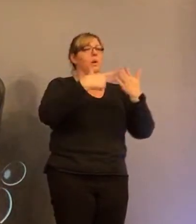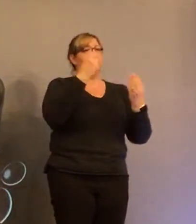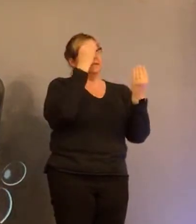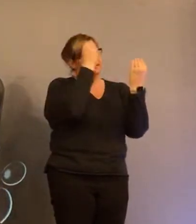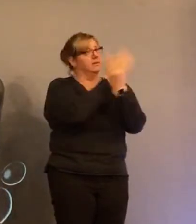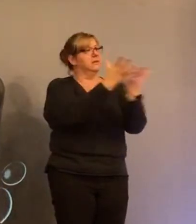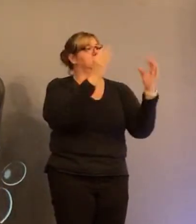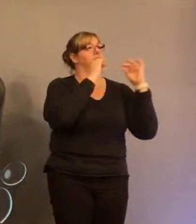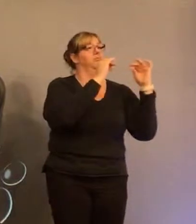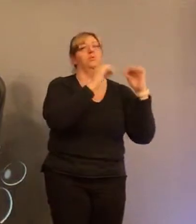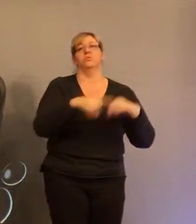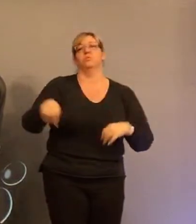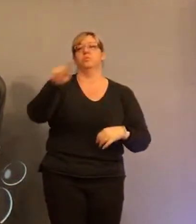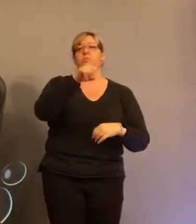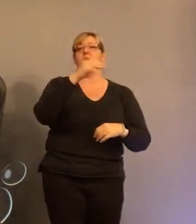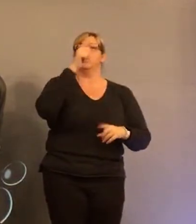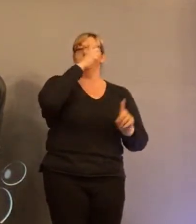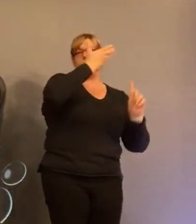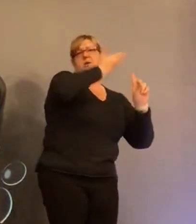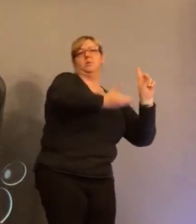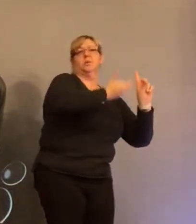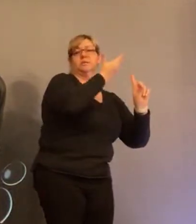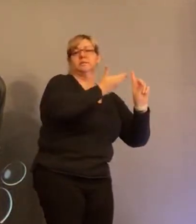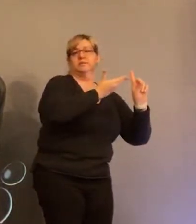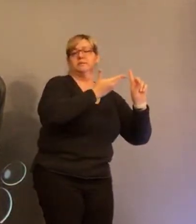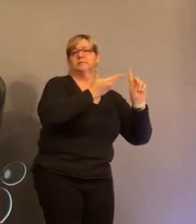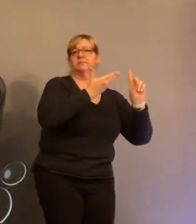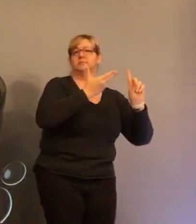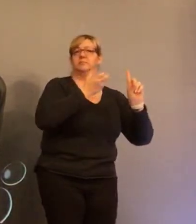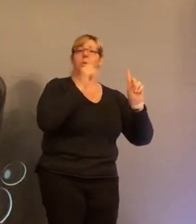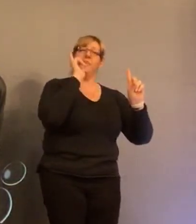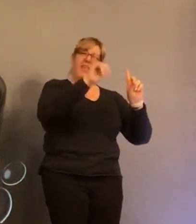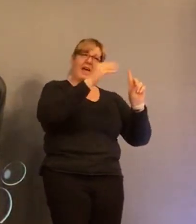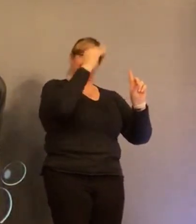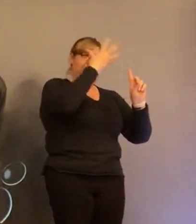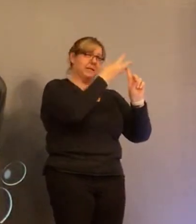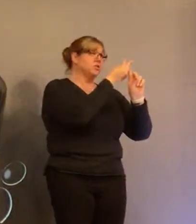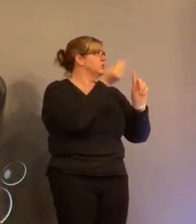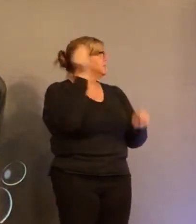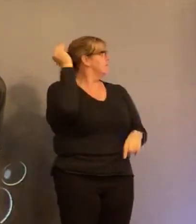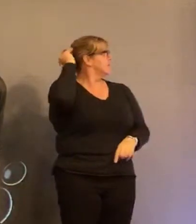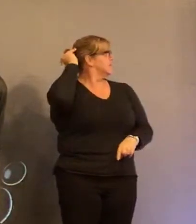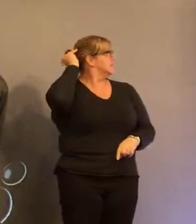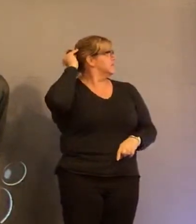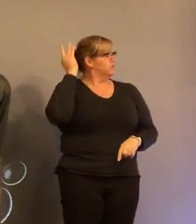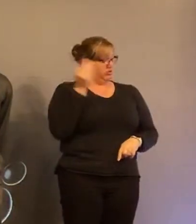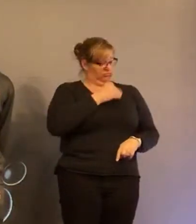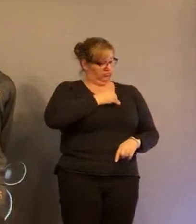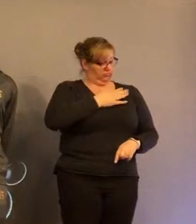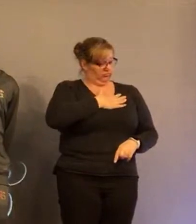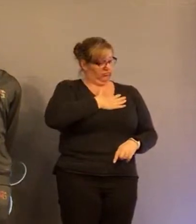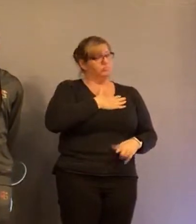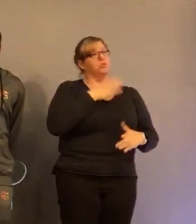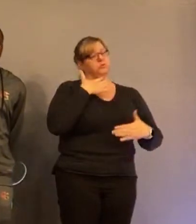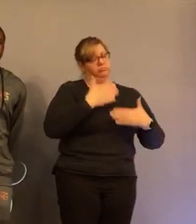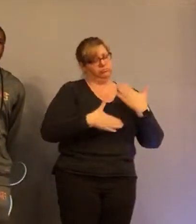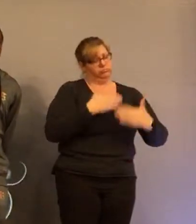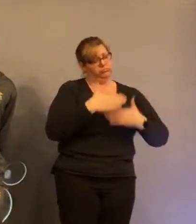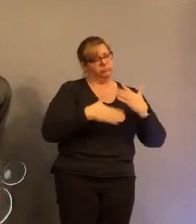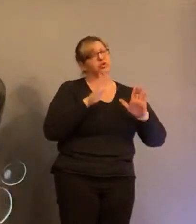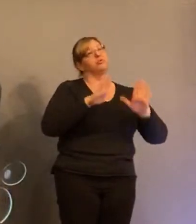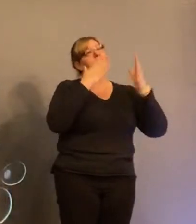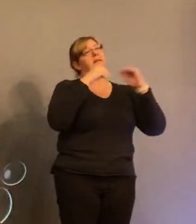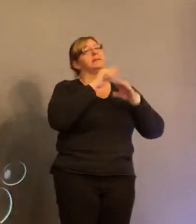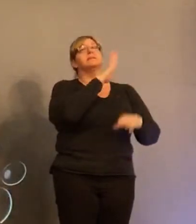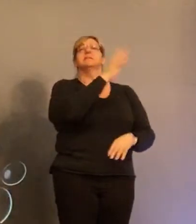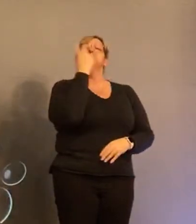us and the person and the man he was so let's take that and we're going to all go forward and do great things in his honor in